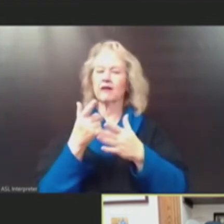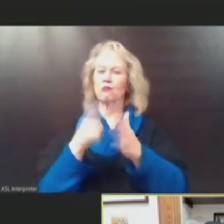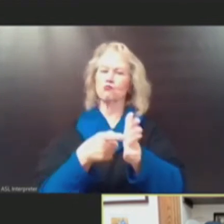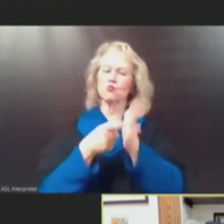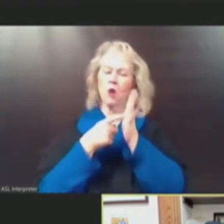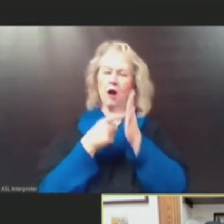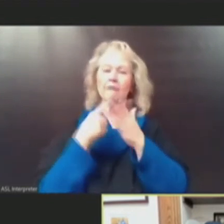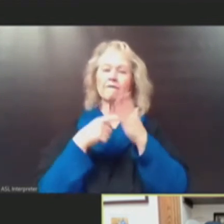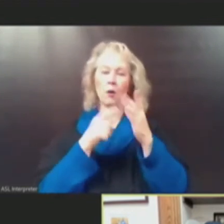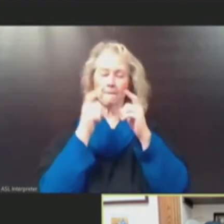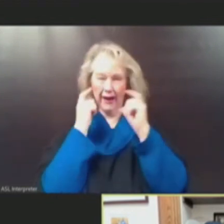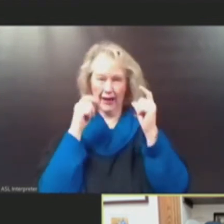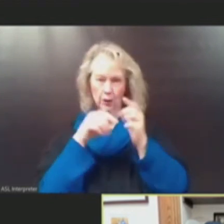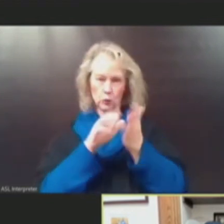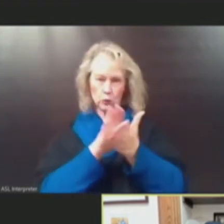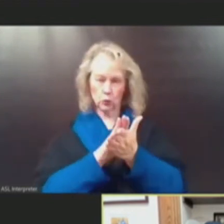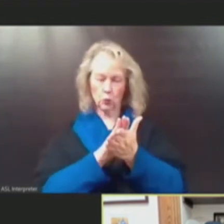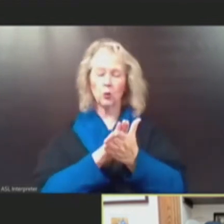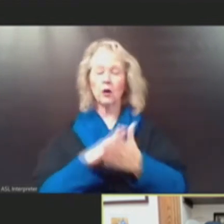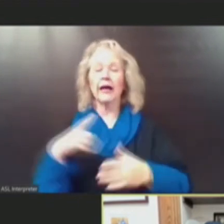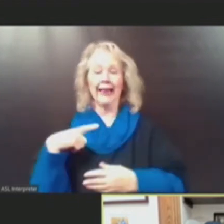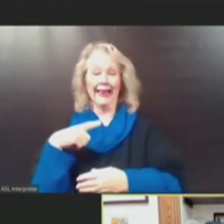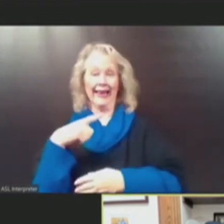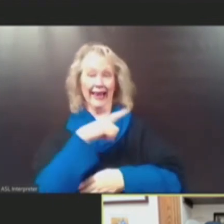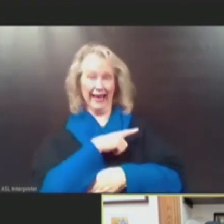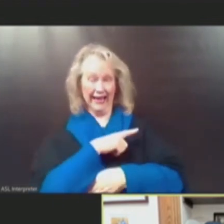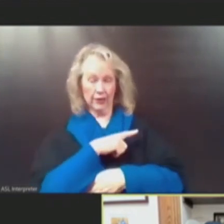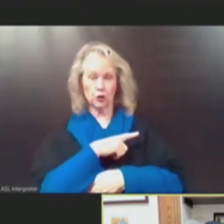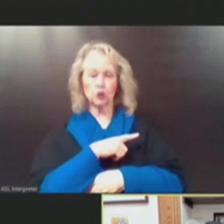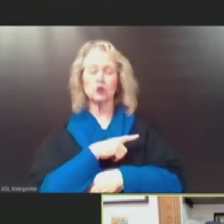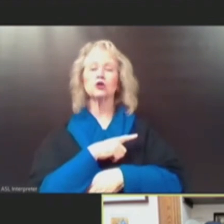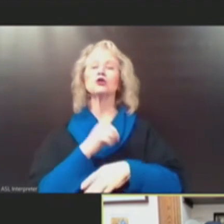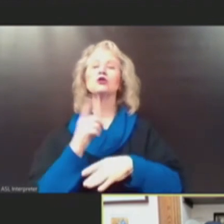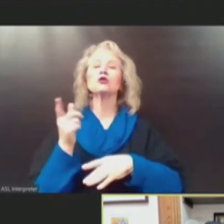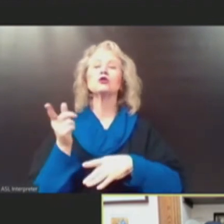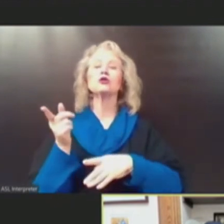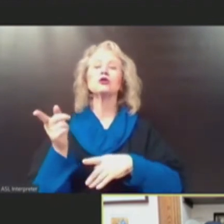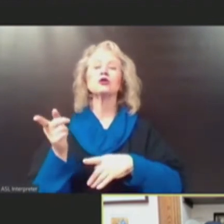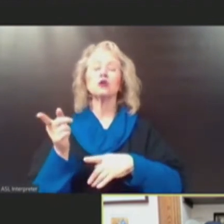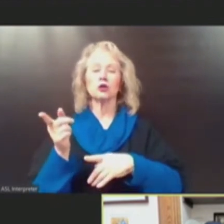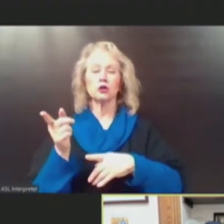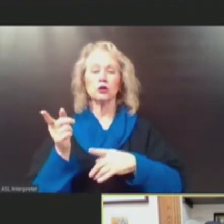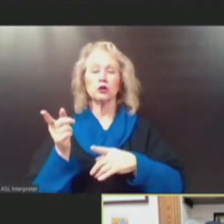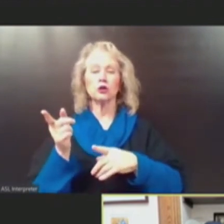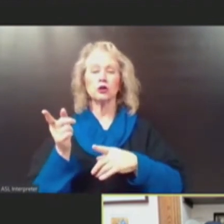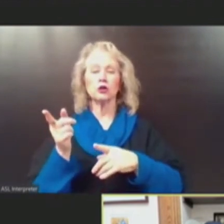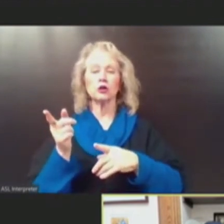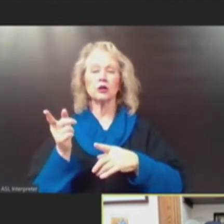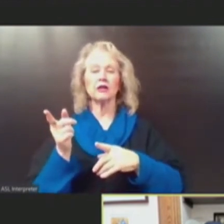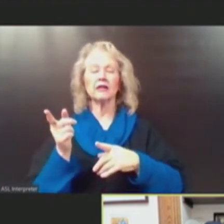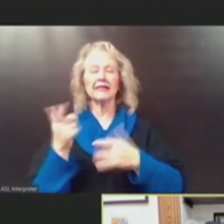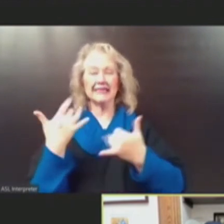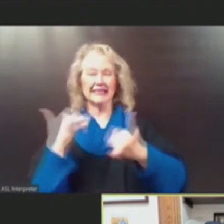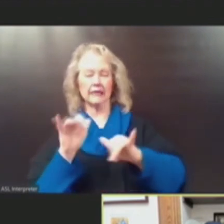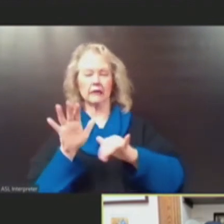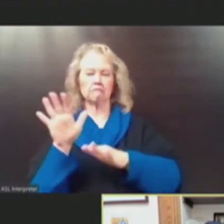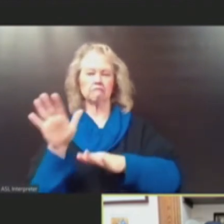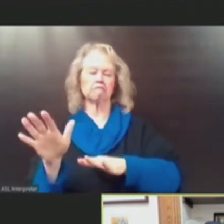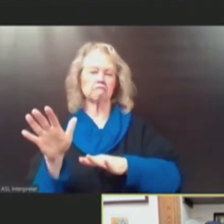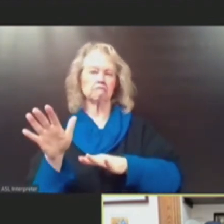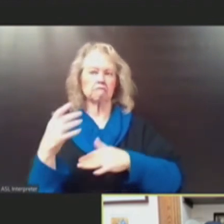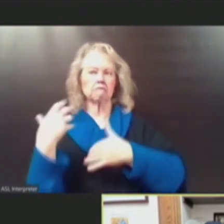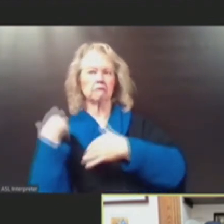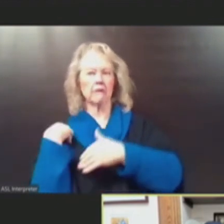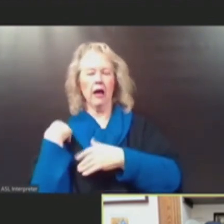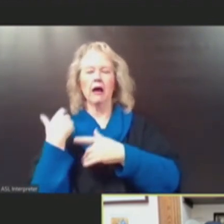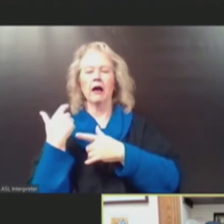in schools. What the legislature would do will keep the fact that they will be the entity that will make that decision,